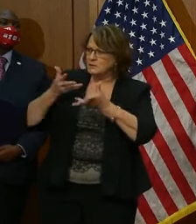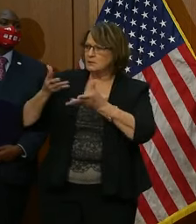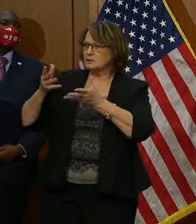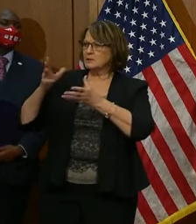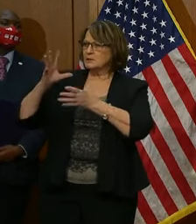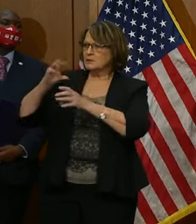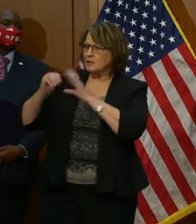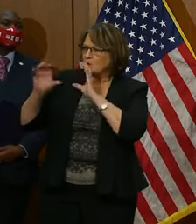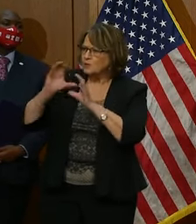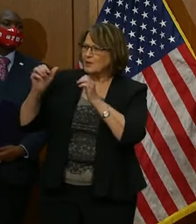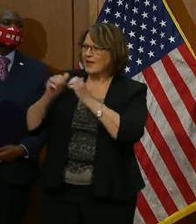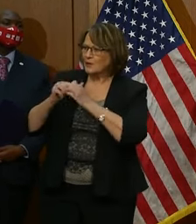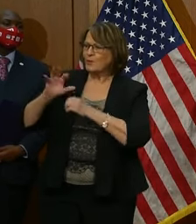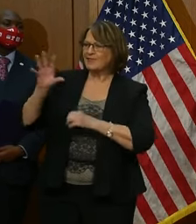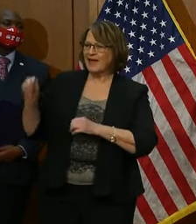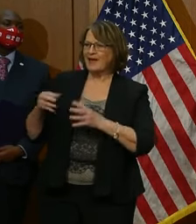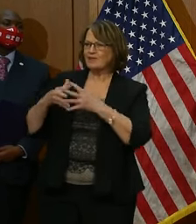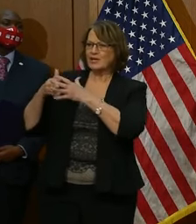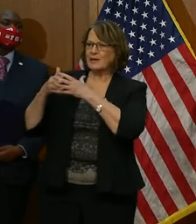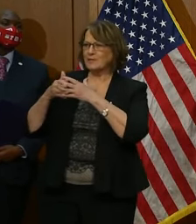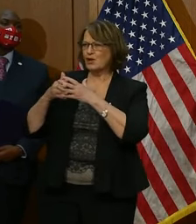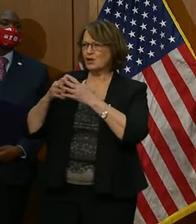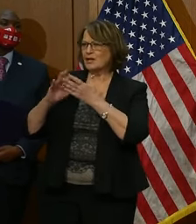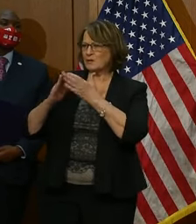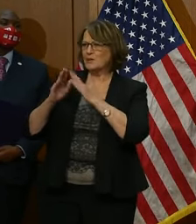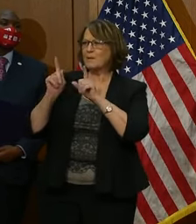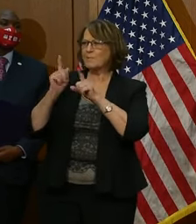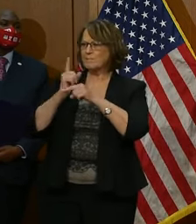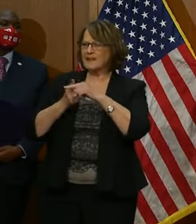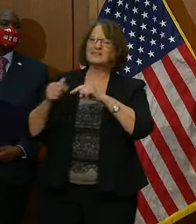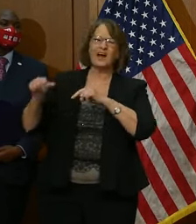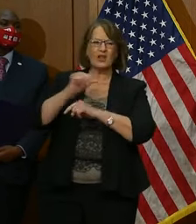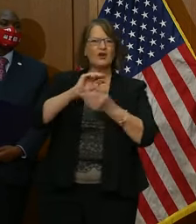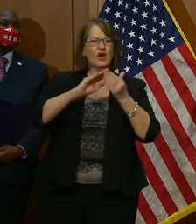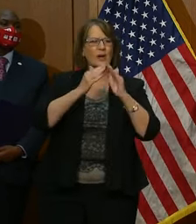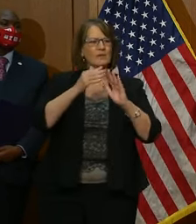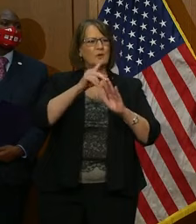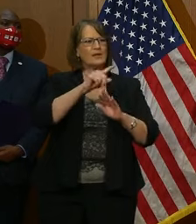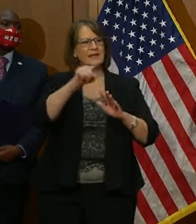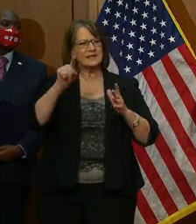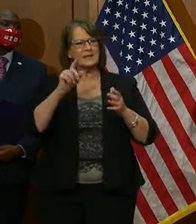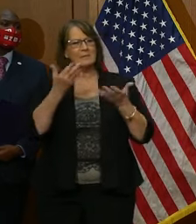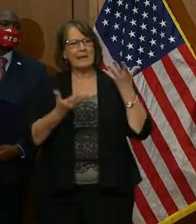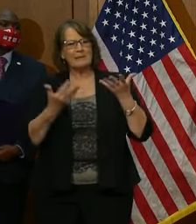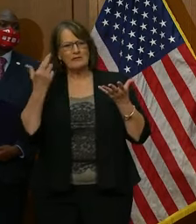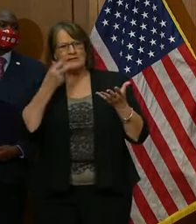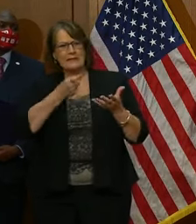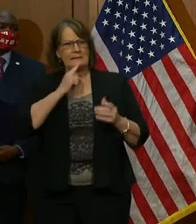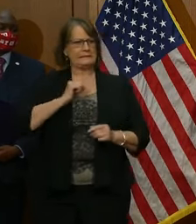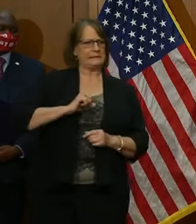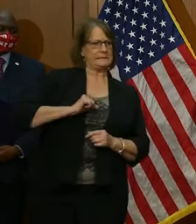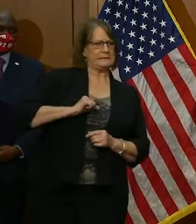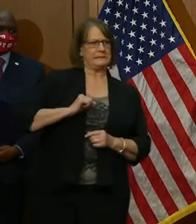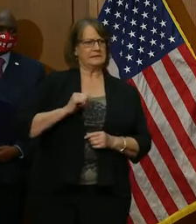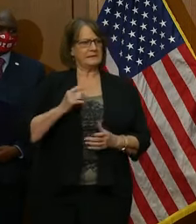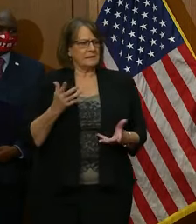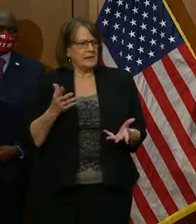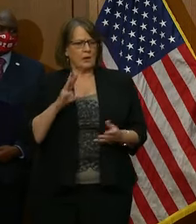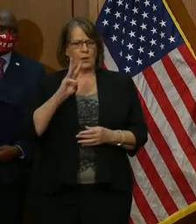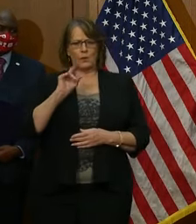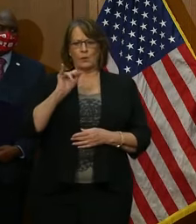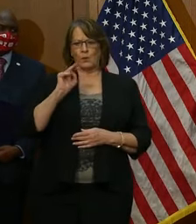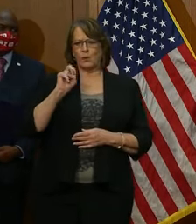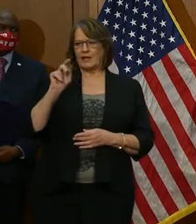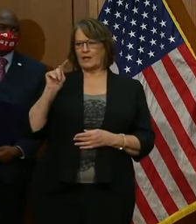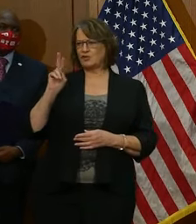community in particular, but also other minority communities, knowing that there may be other reasons for vaccine hesitancy. Wayne Turnage did a